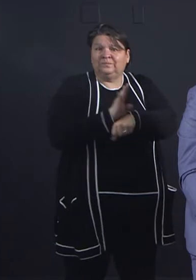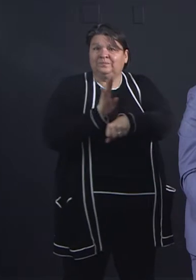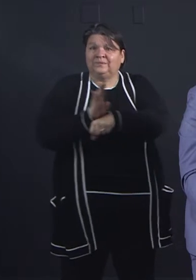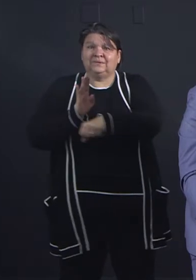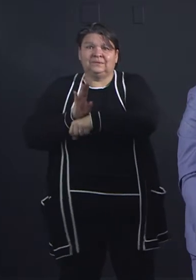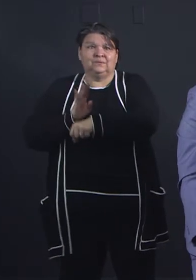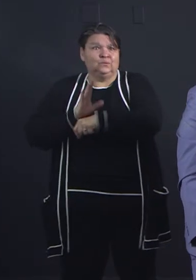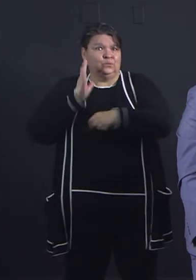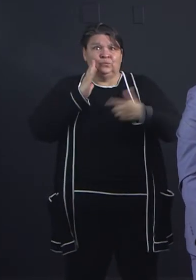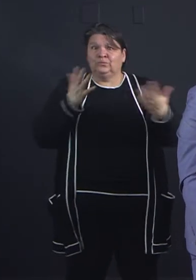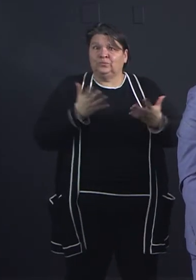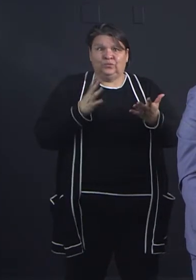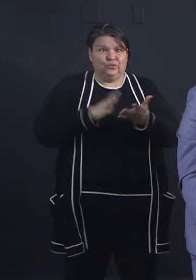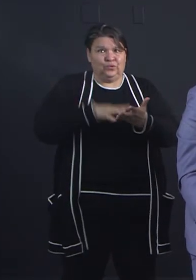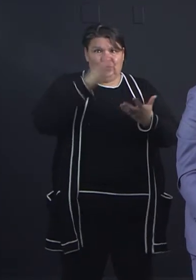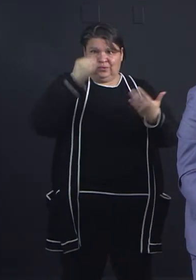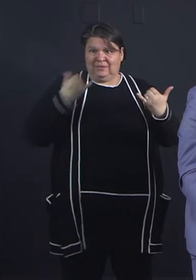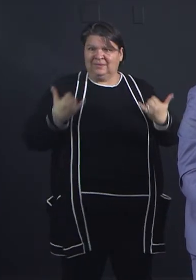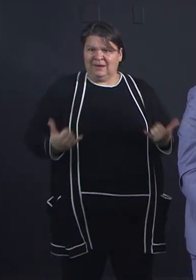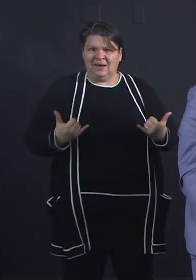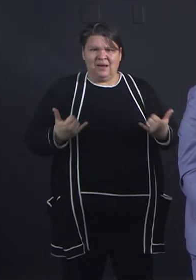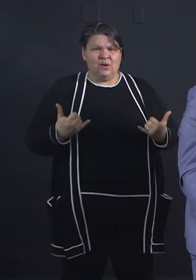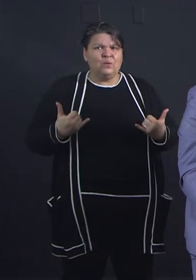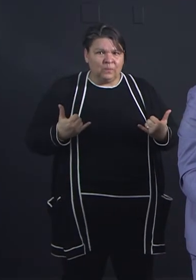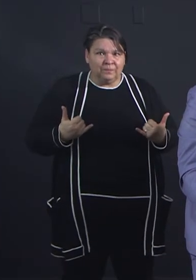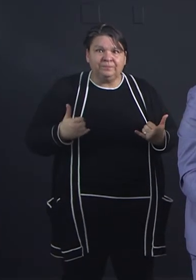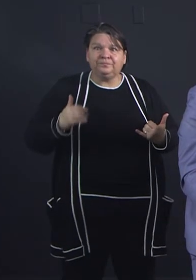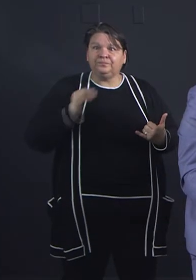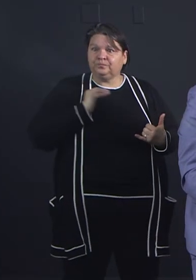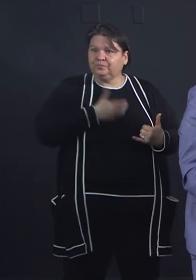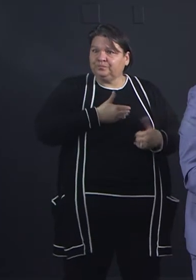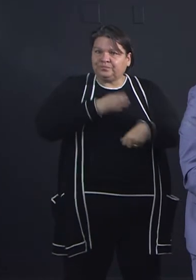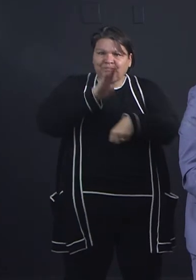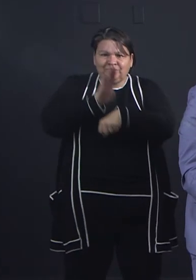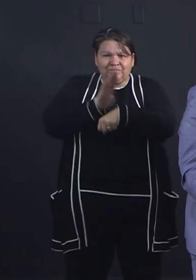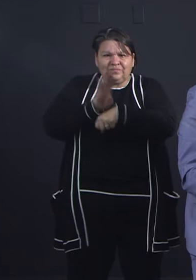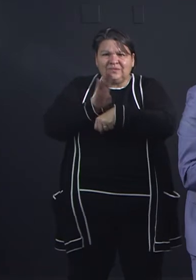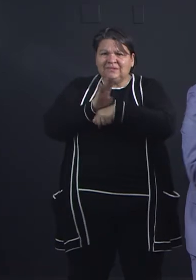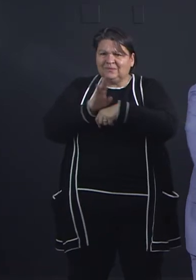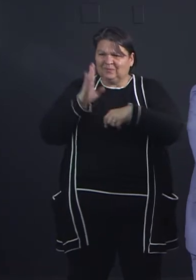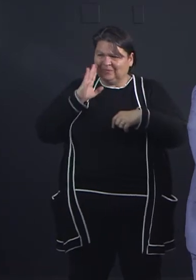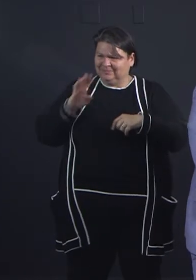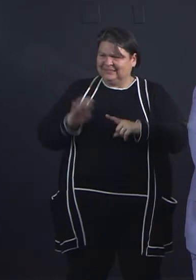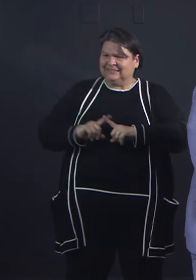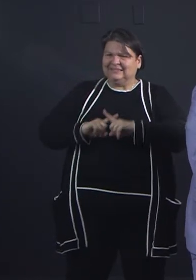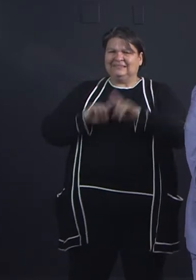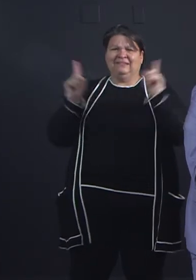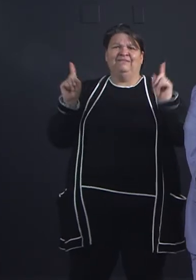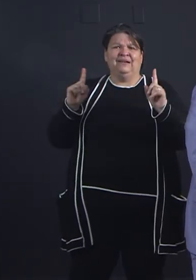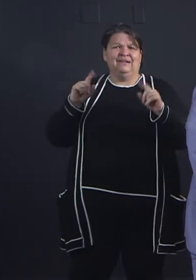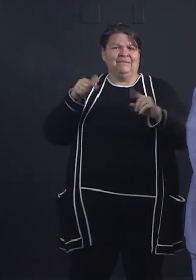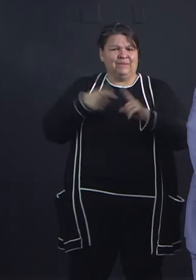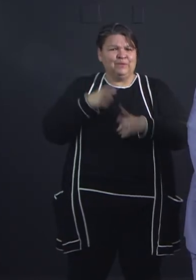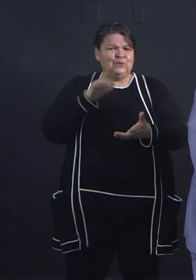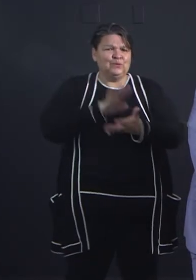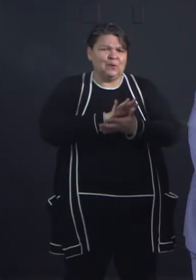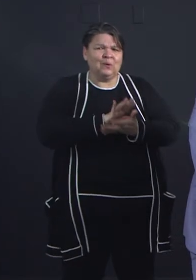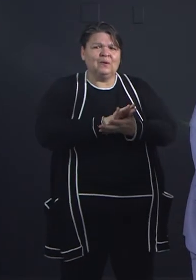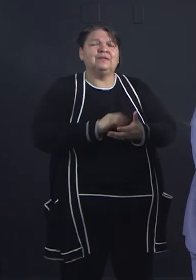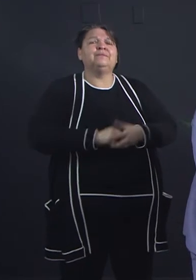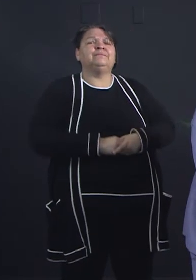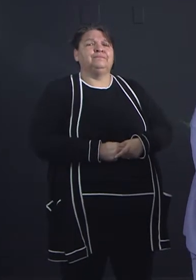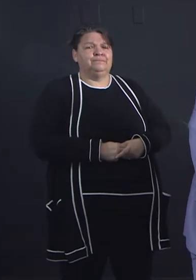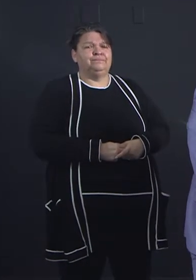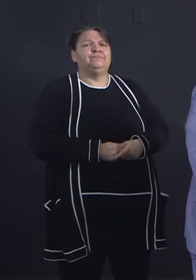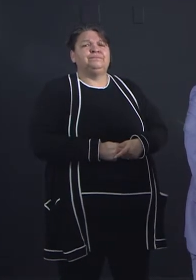substantially changed. Sure. Or at bare minimum, their delivery of services and schools will be right there. As we were talking about earlier, not every meeting needs to be an